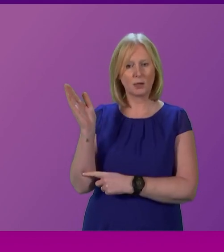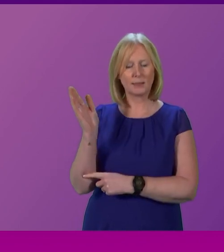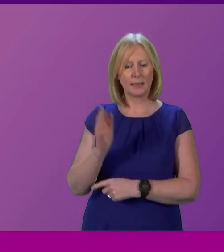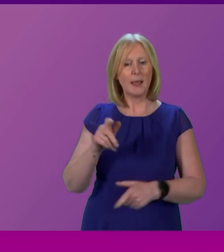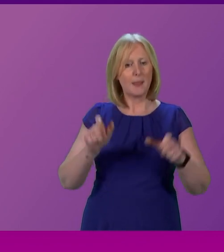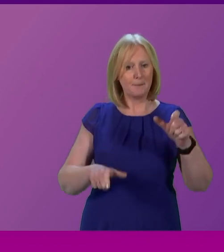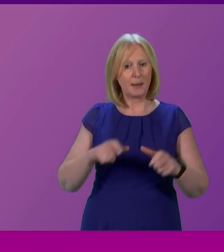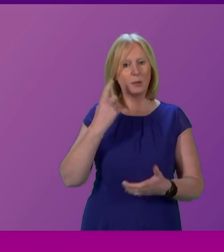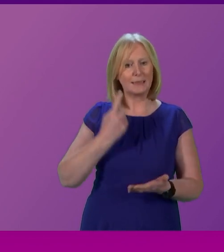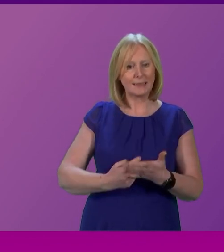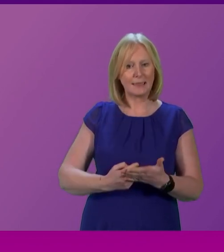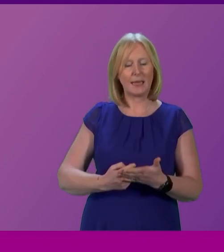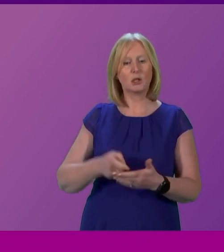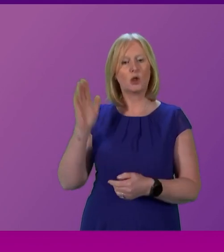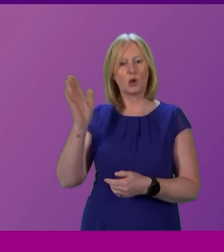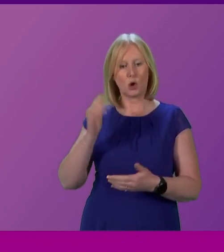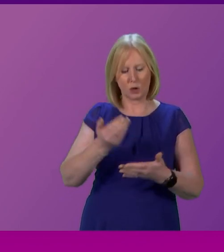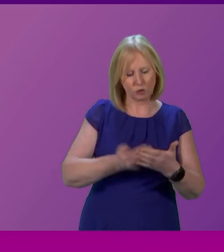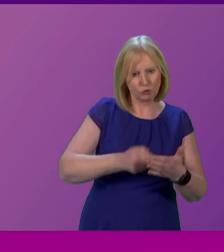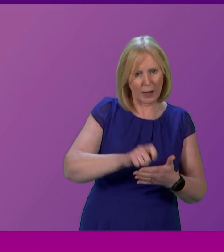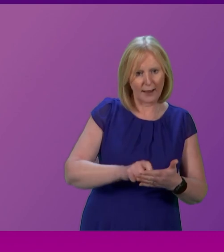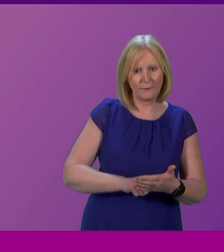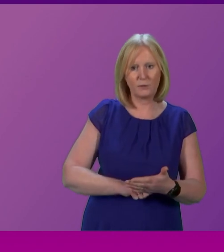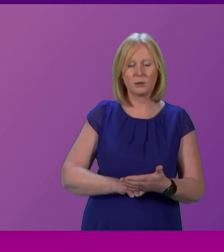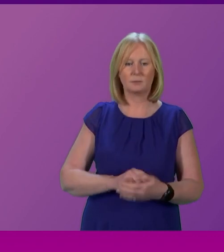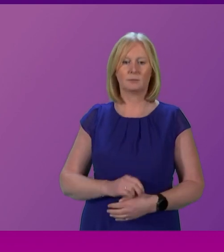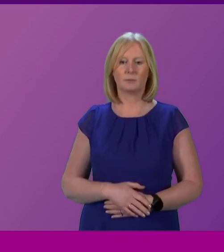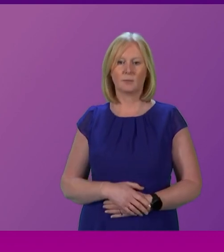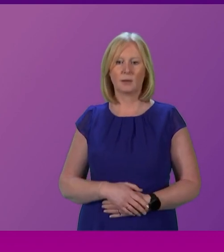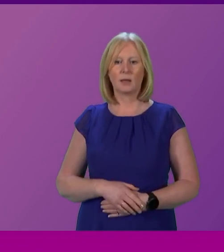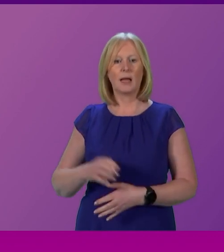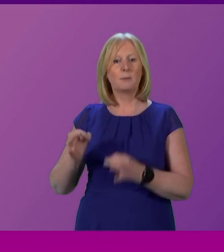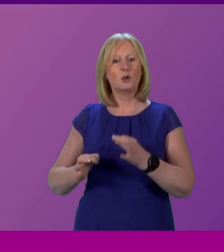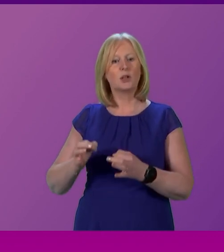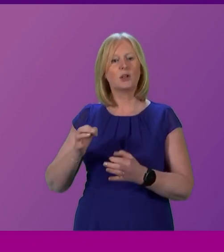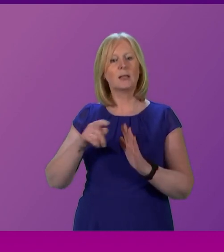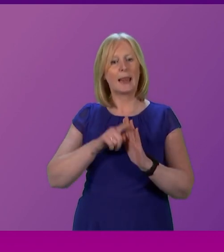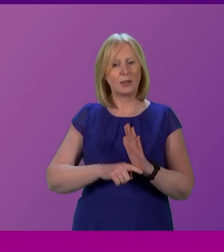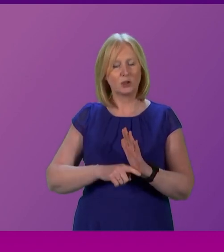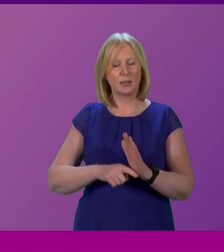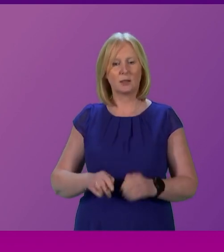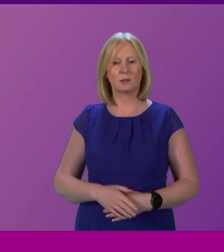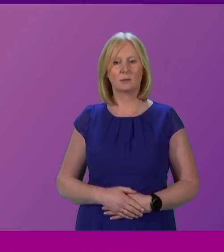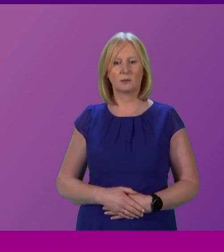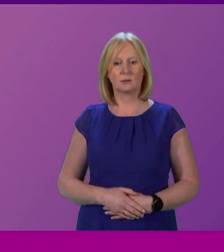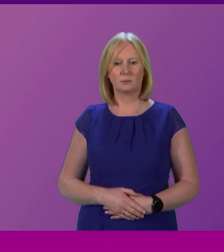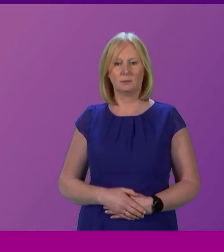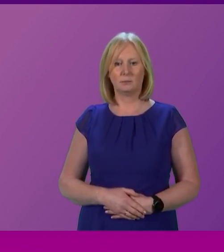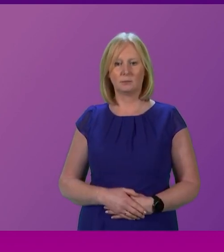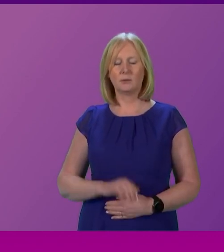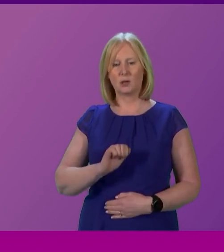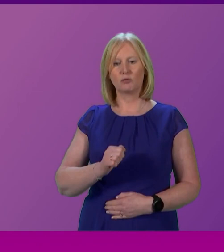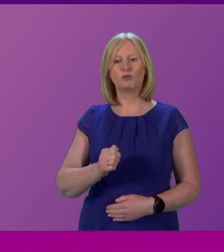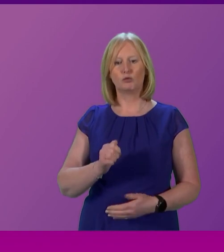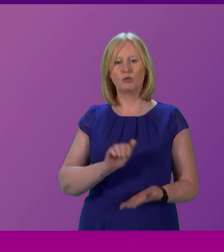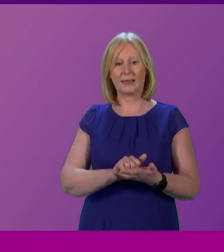the lawyers draft, and the politicians legislate. It is a national cri de coeur. And he was absolutely right.